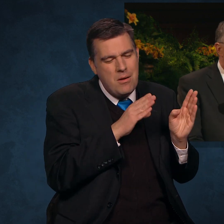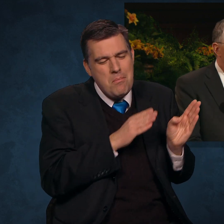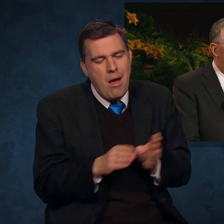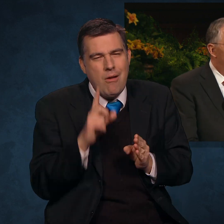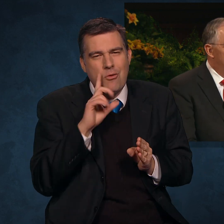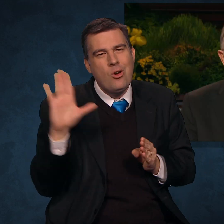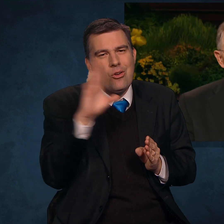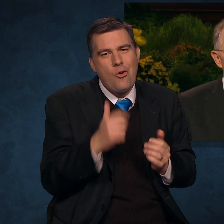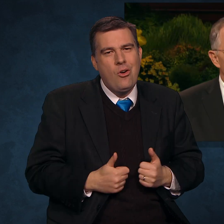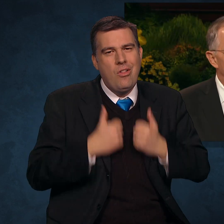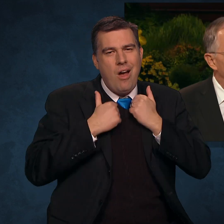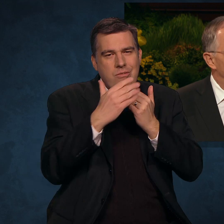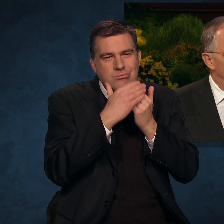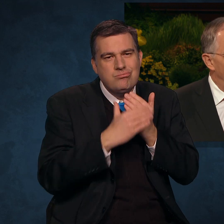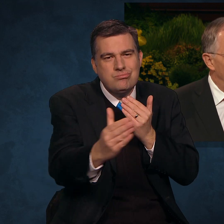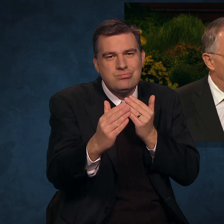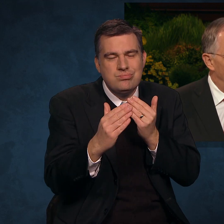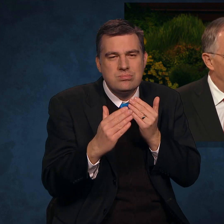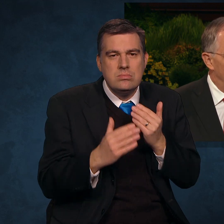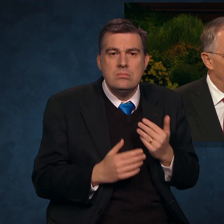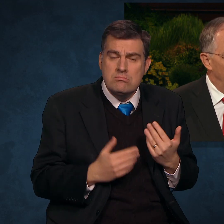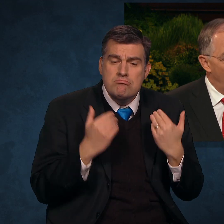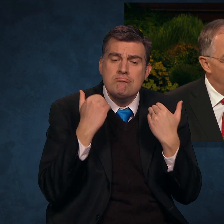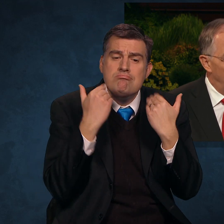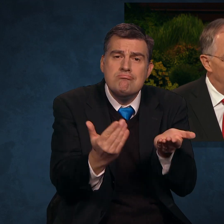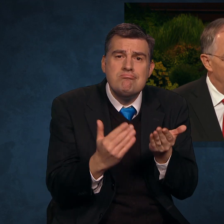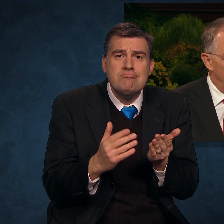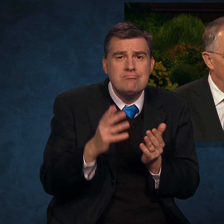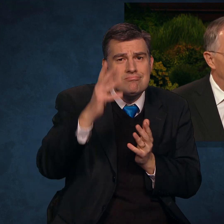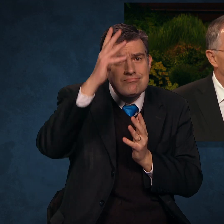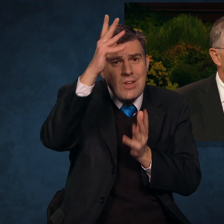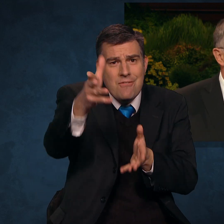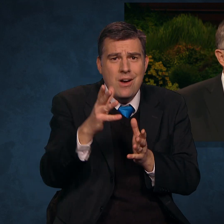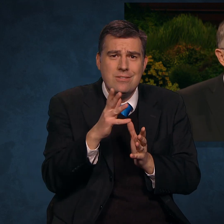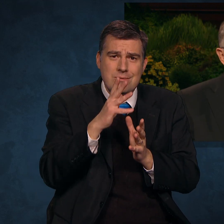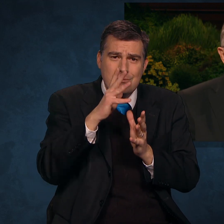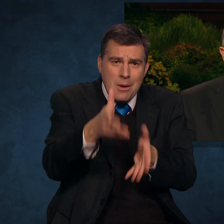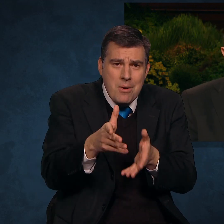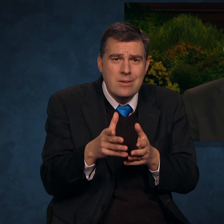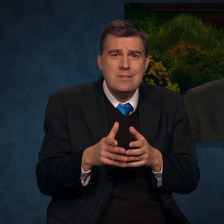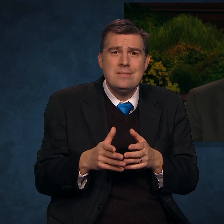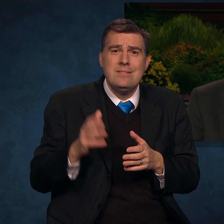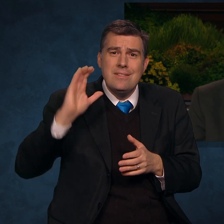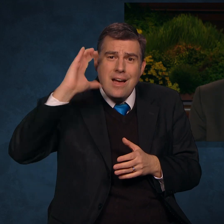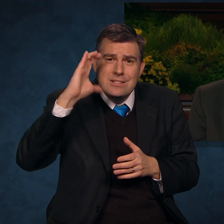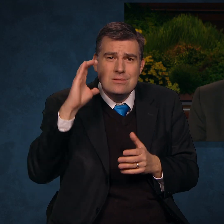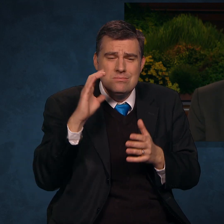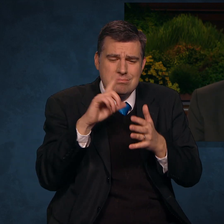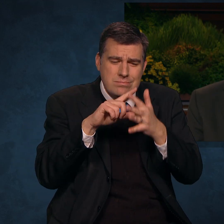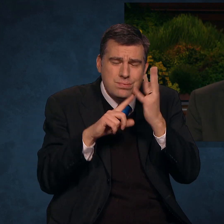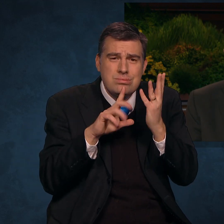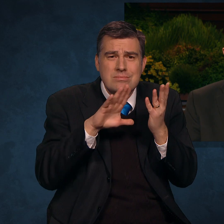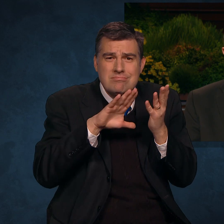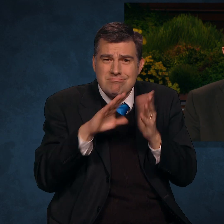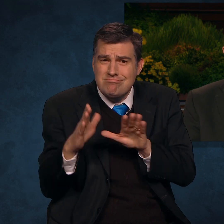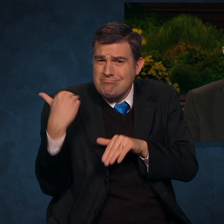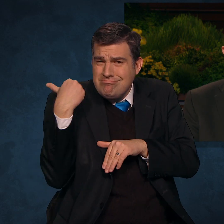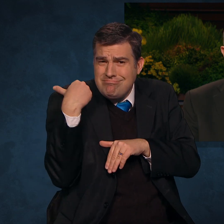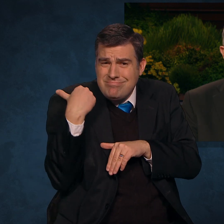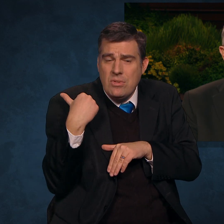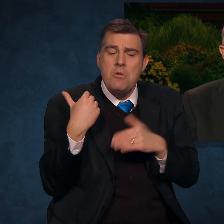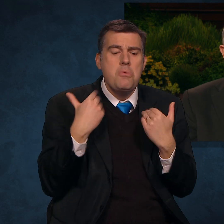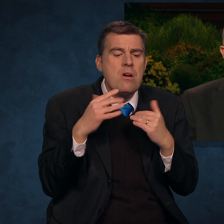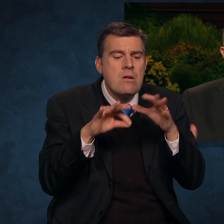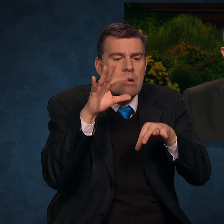life. Find your grandfathers and grandmothers and your distant cousins who have gone before you. Take their